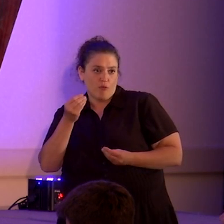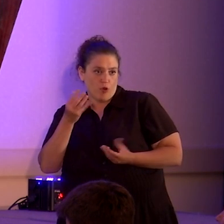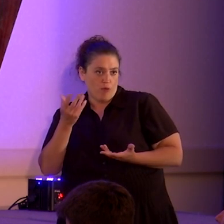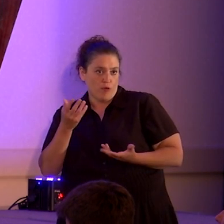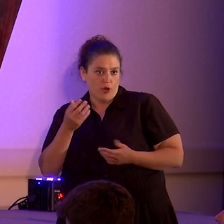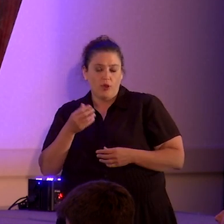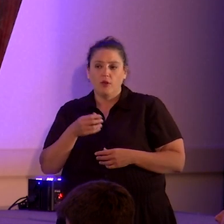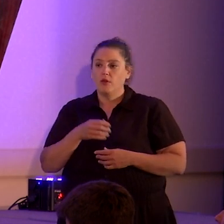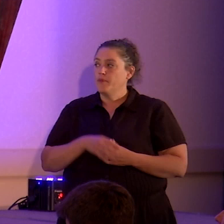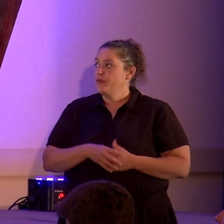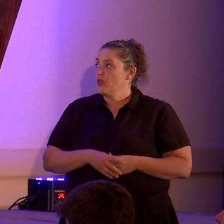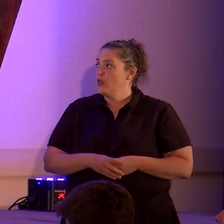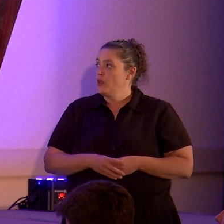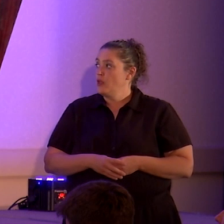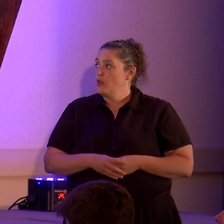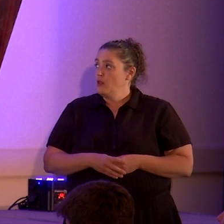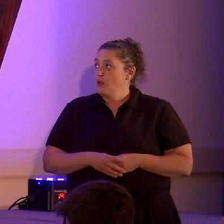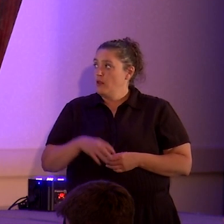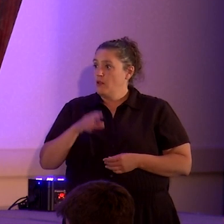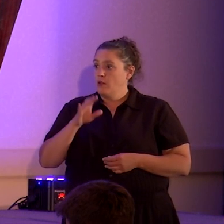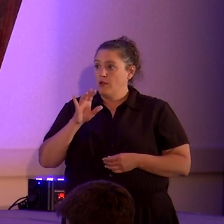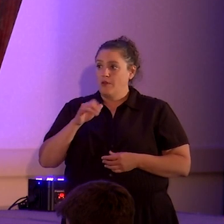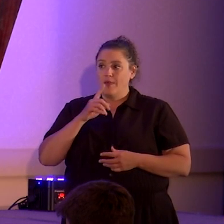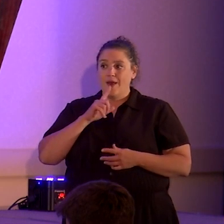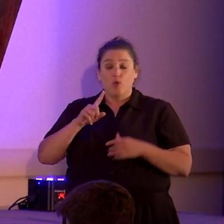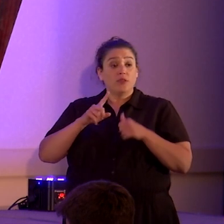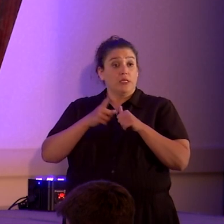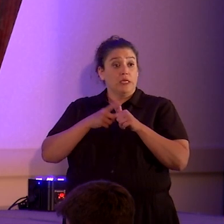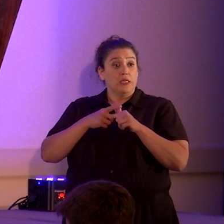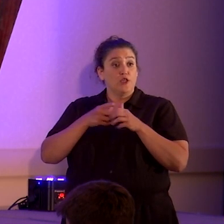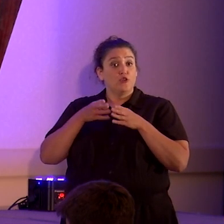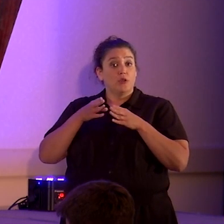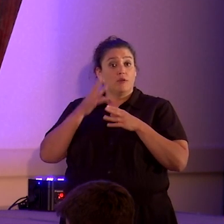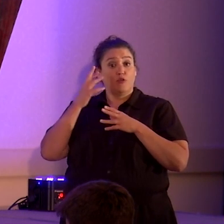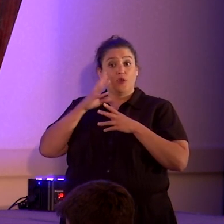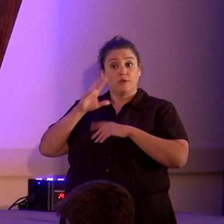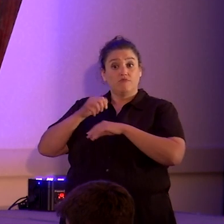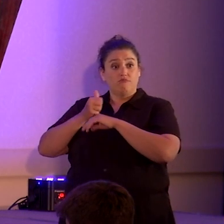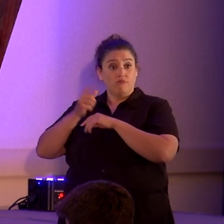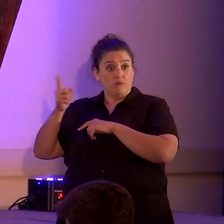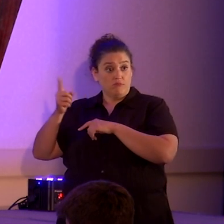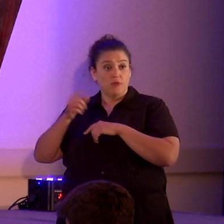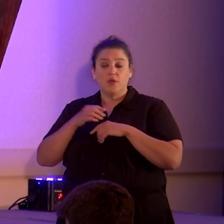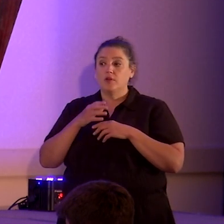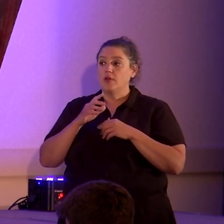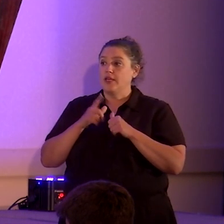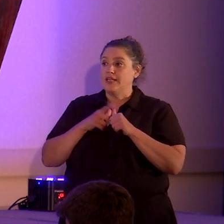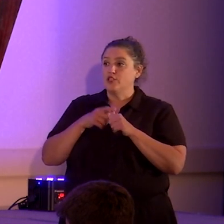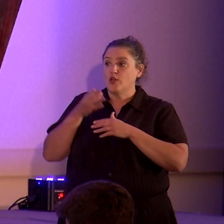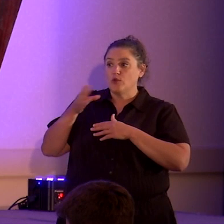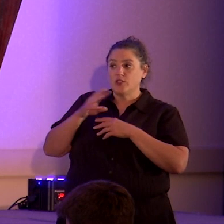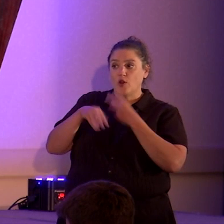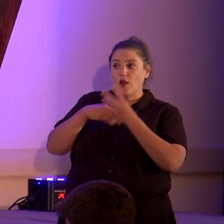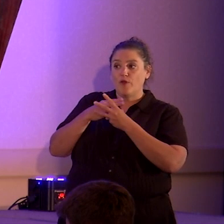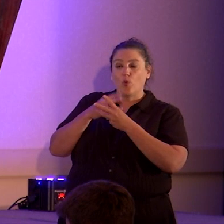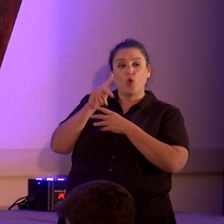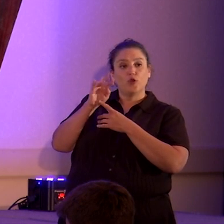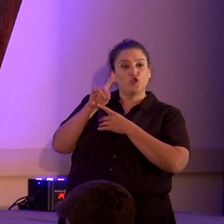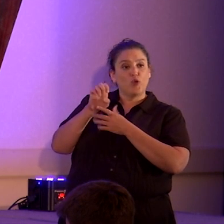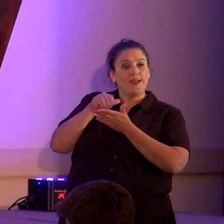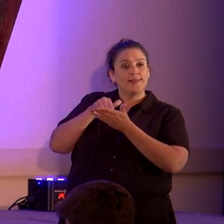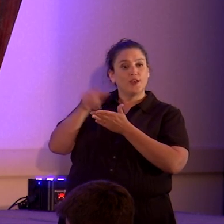means. And that's where it was initially. Initially, it was at the World Trade Center site, which was a private building at the time.